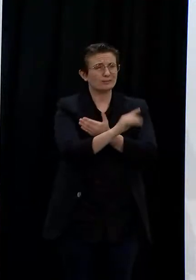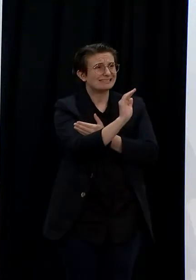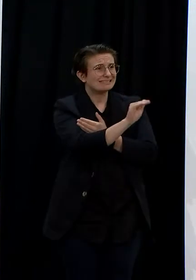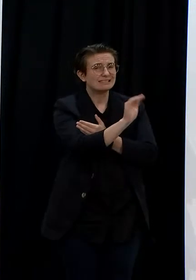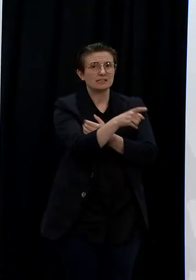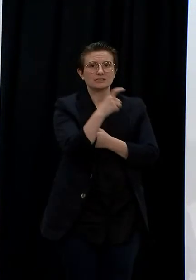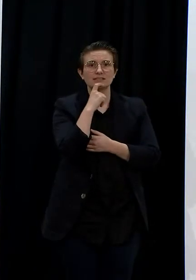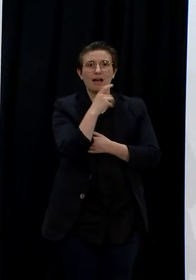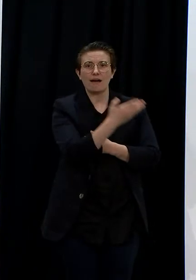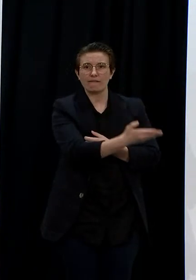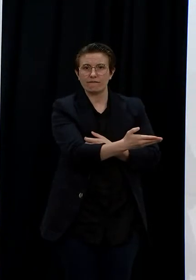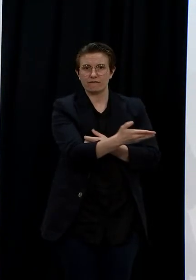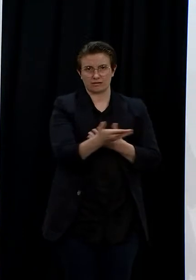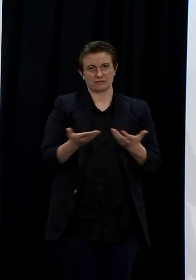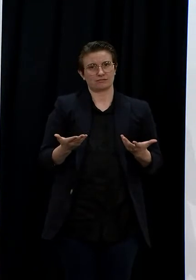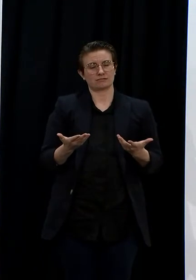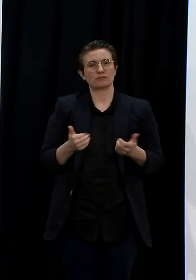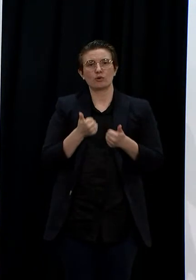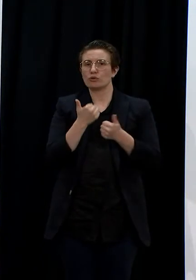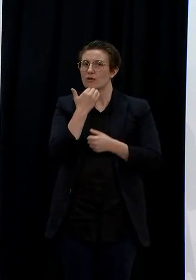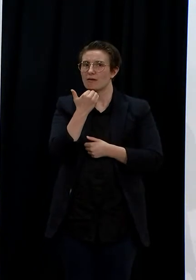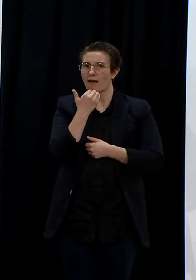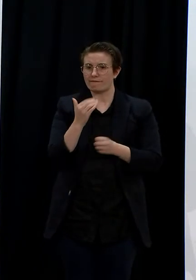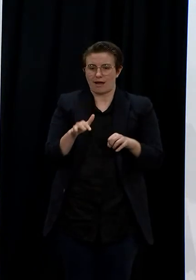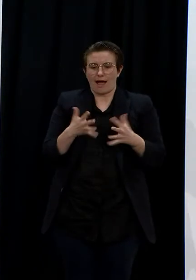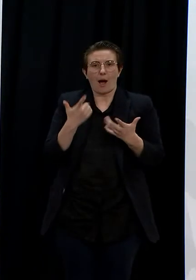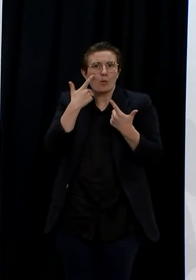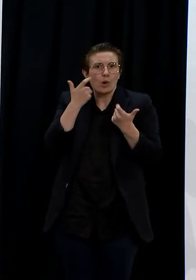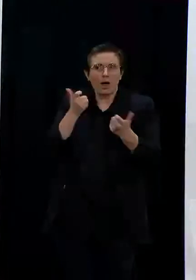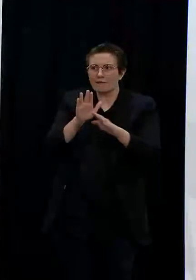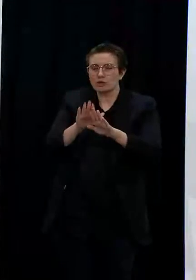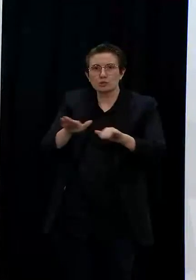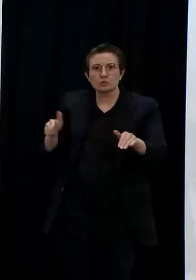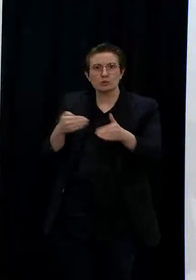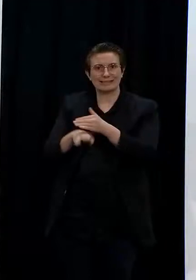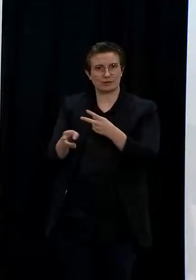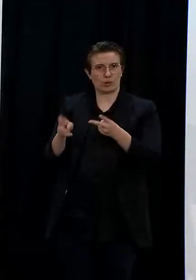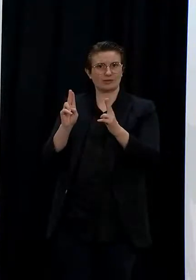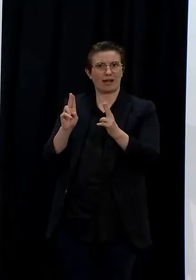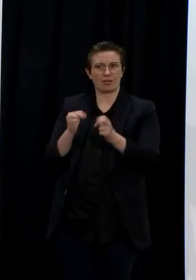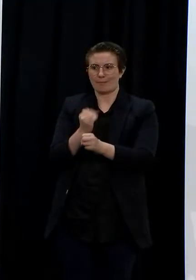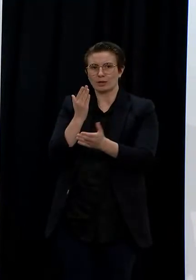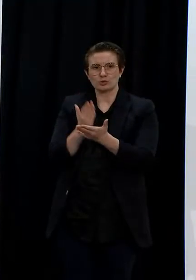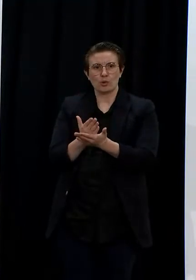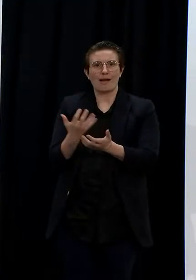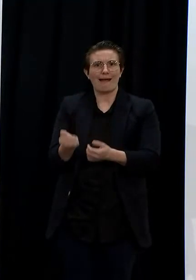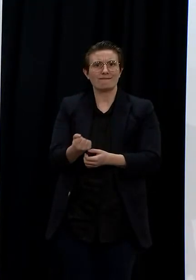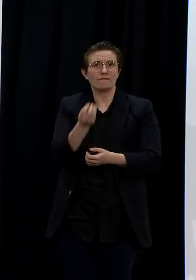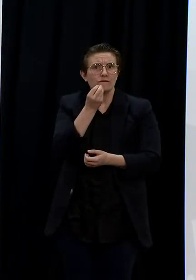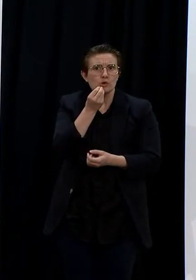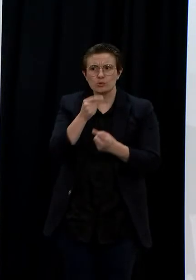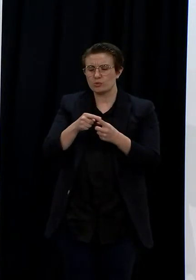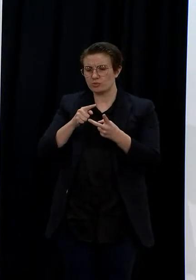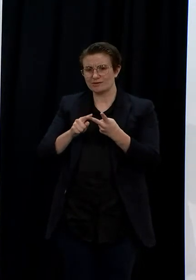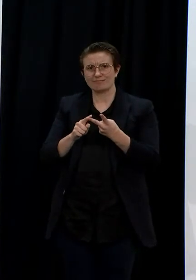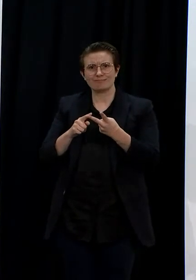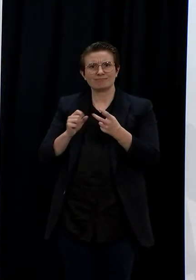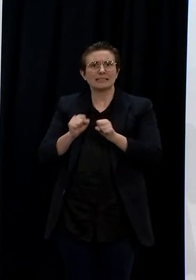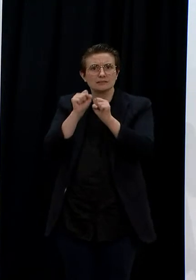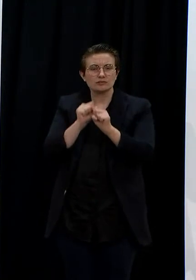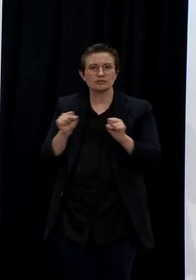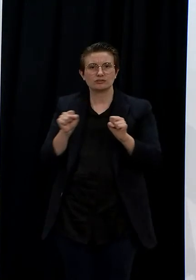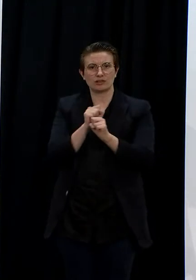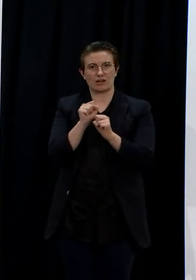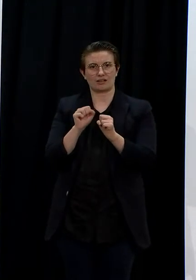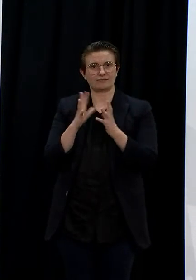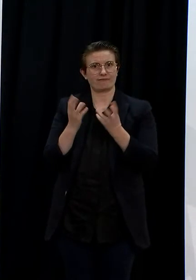with children and ensuring that they get what they need including exercise. And of course there are different restrictions around